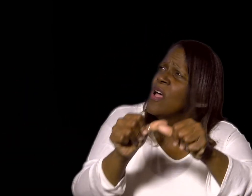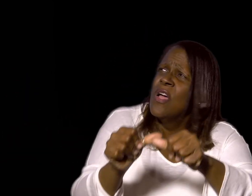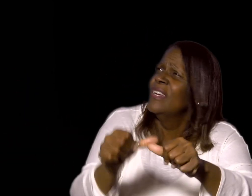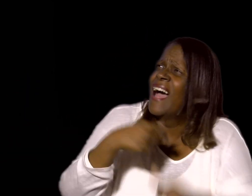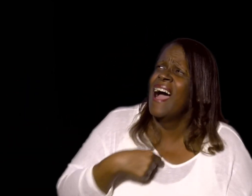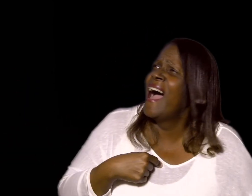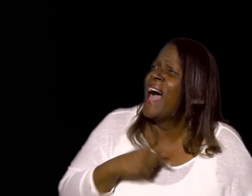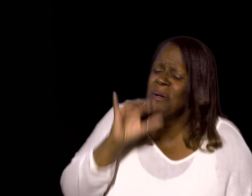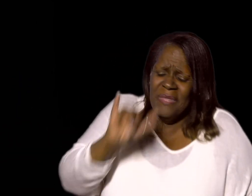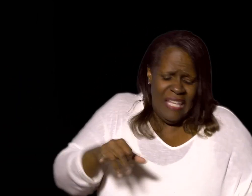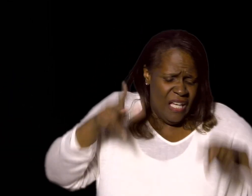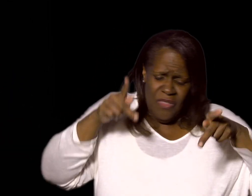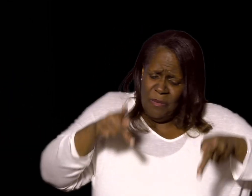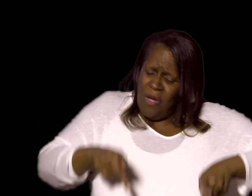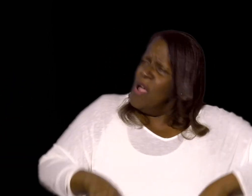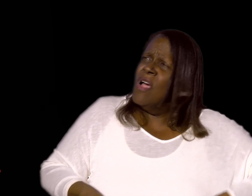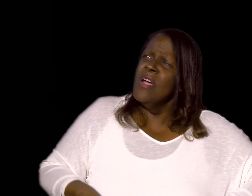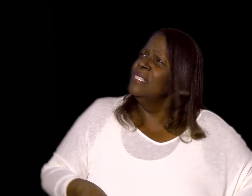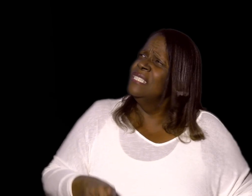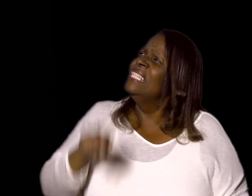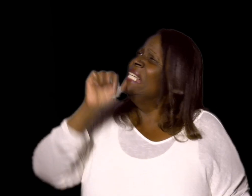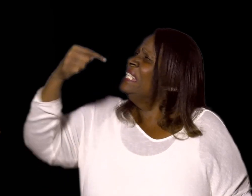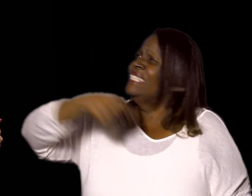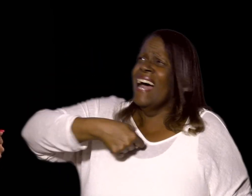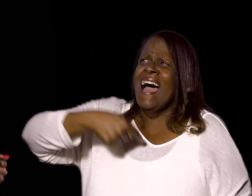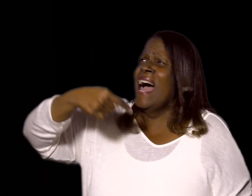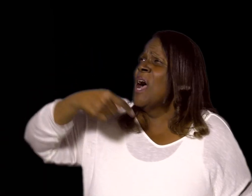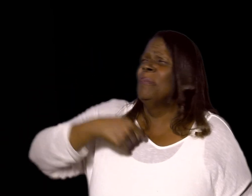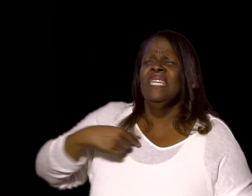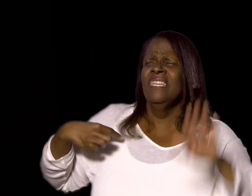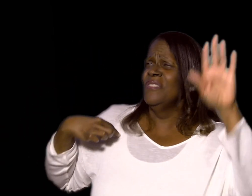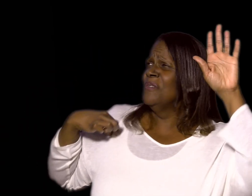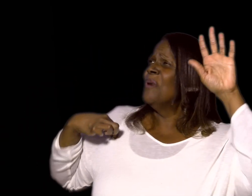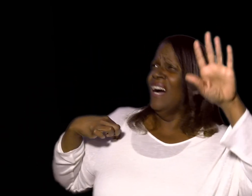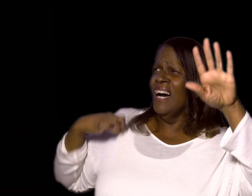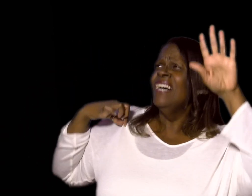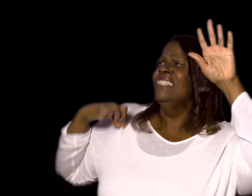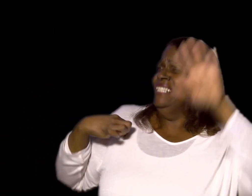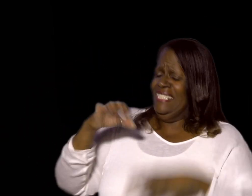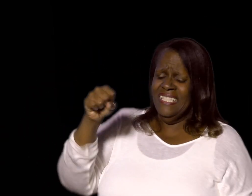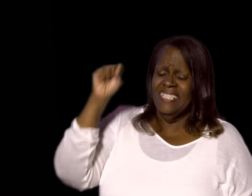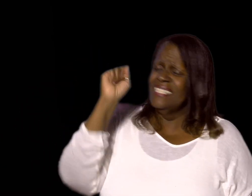I'll be the one, yes, I'll be the one